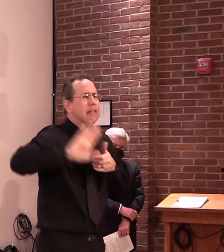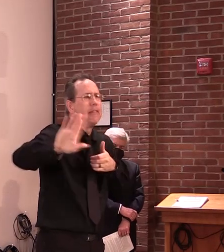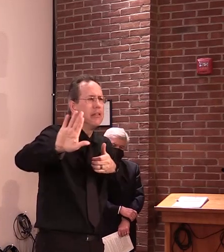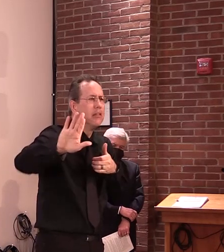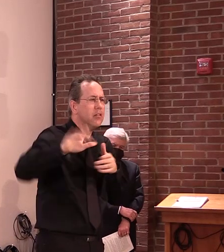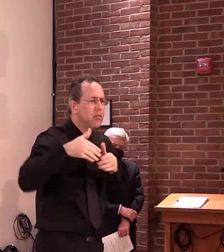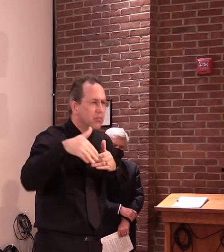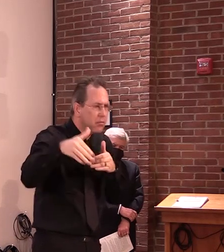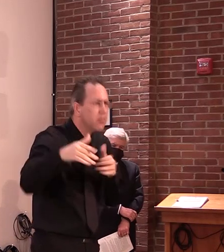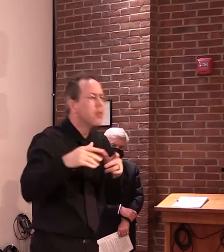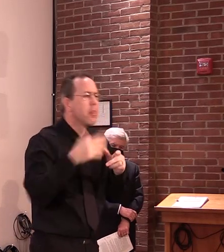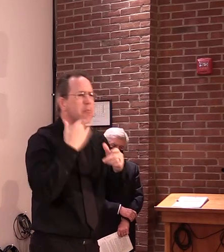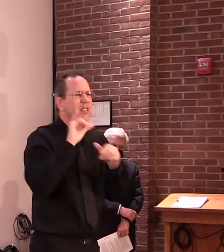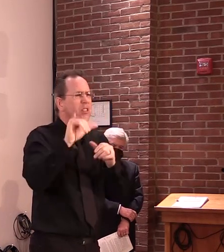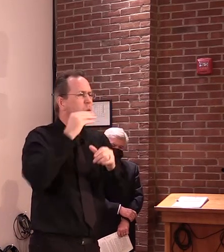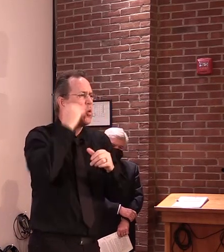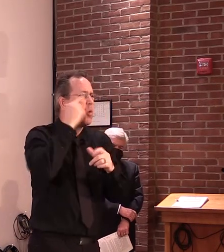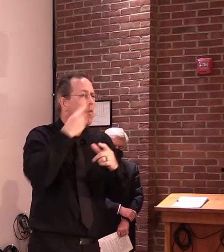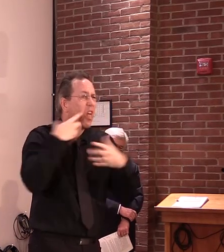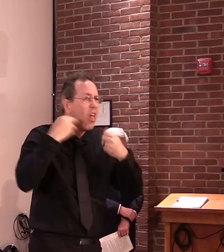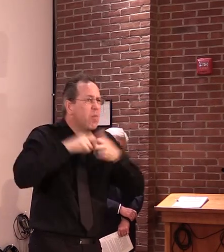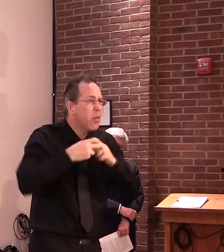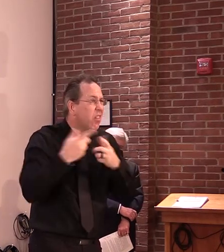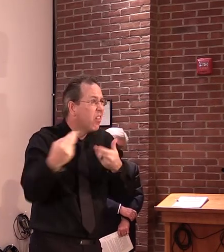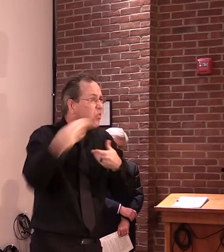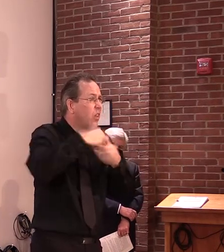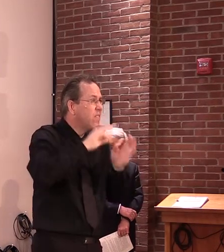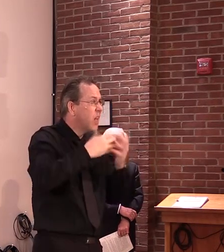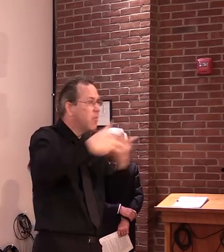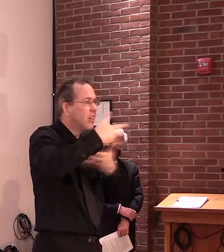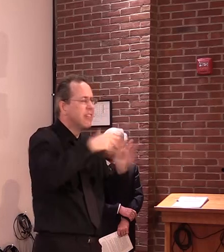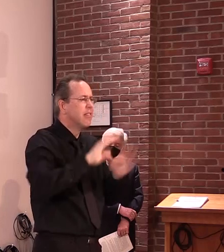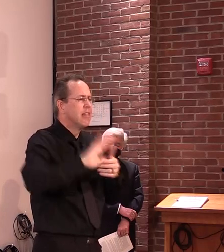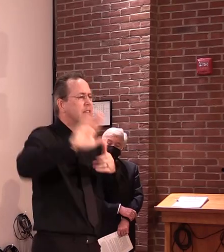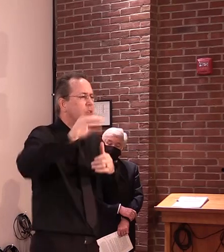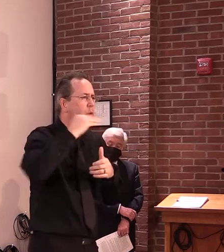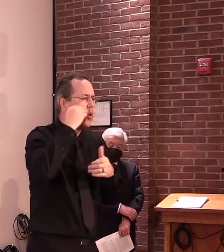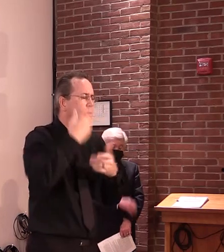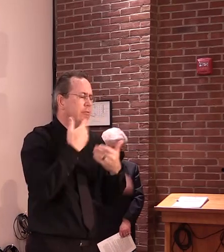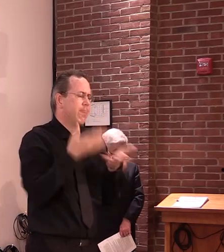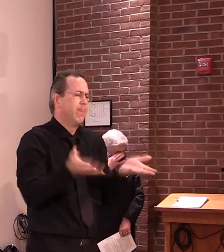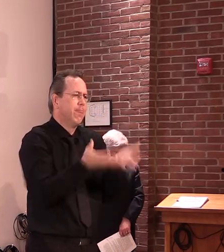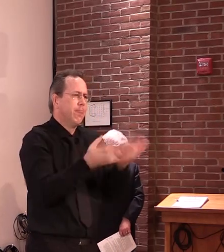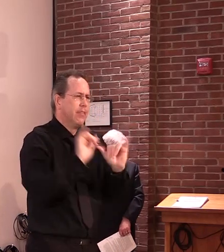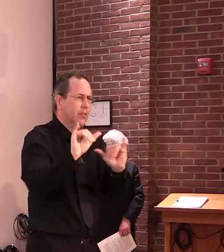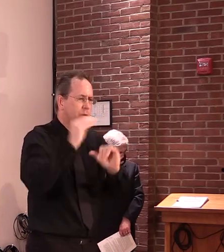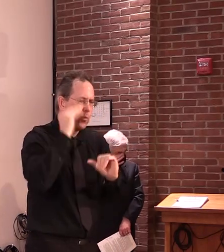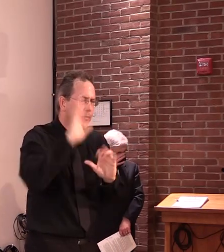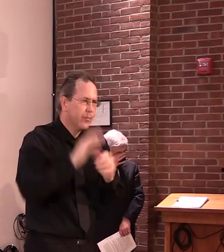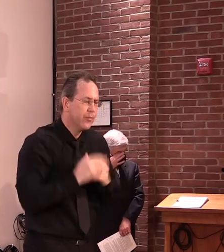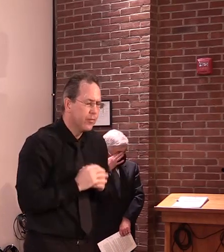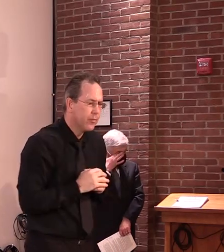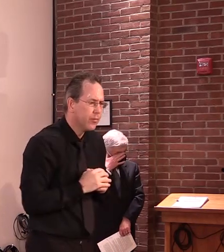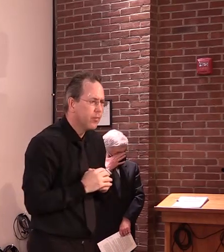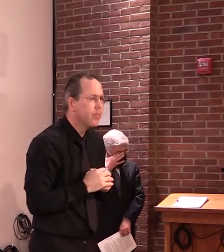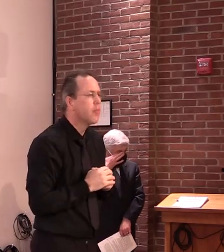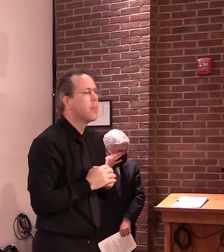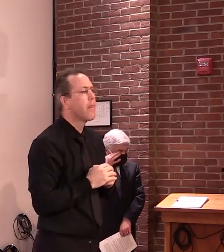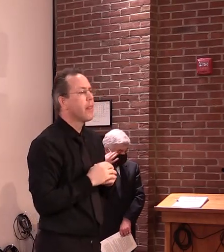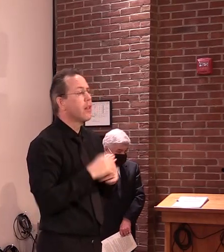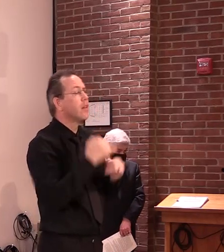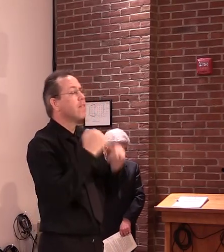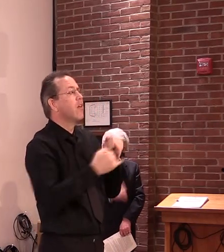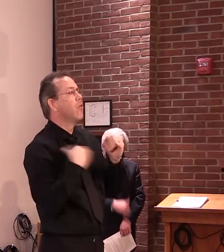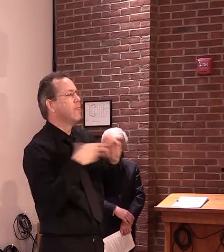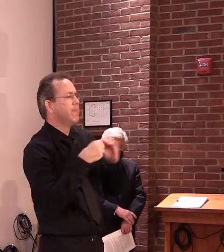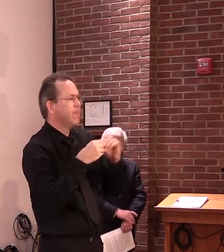Find ways to connect by phone, computer, or video. And finally, as I mentioned at the end of last